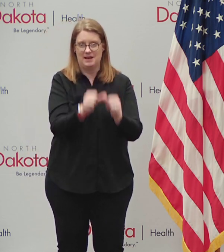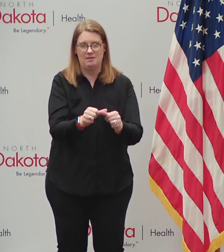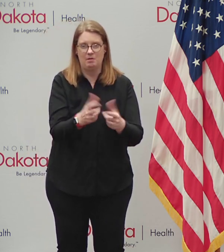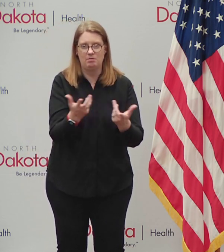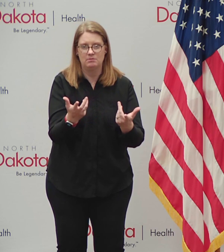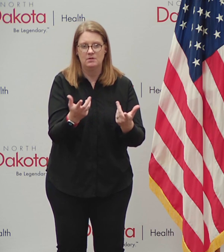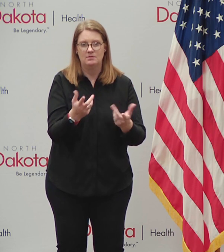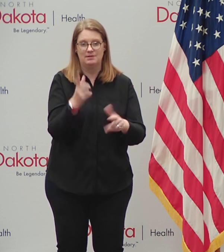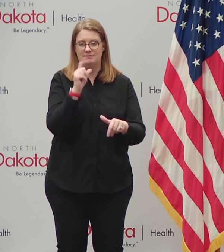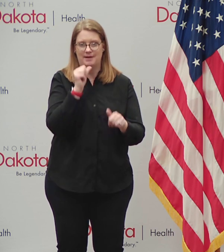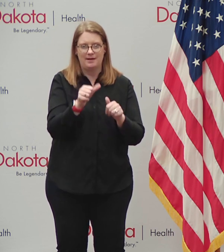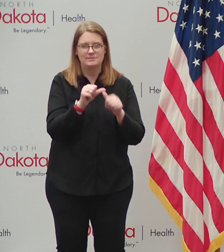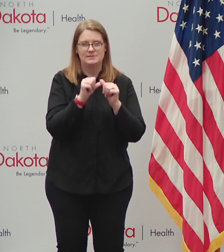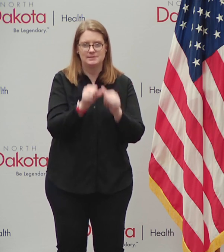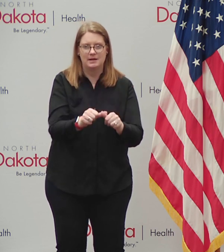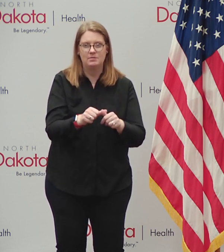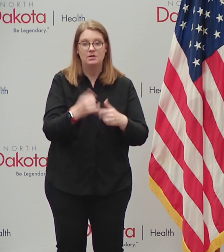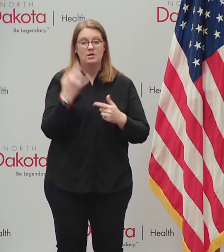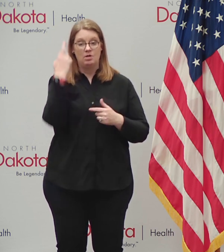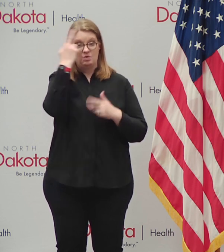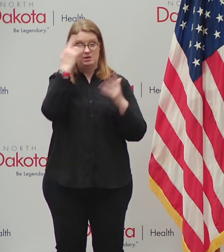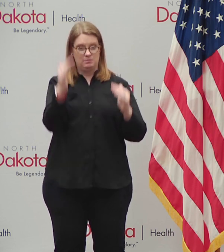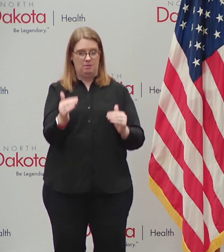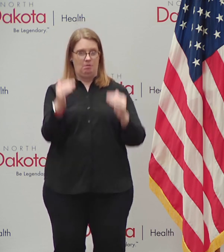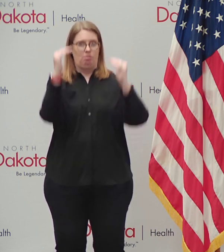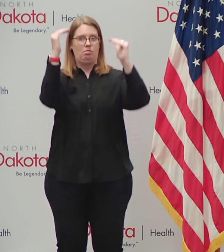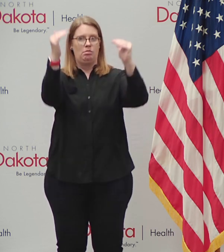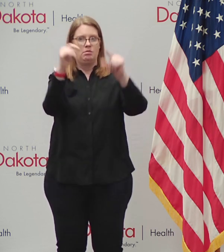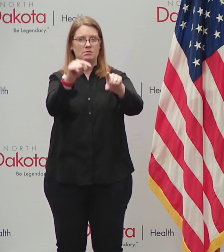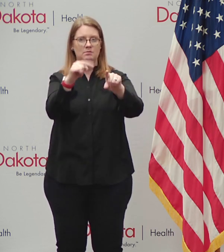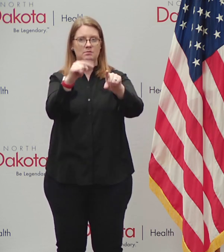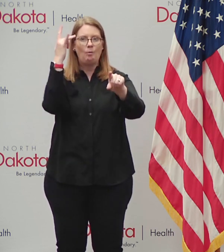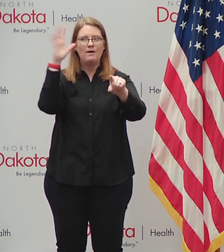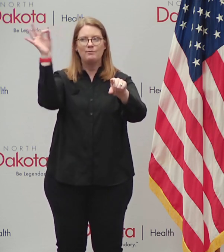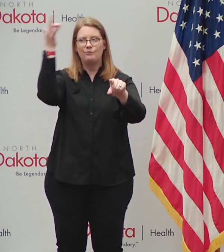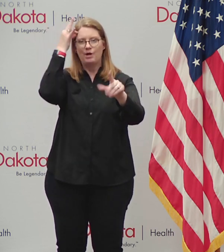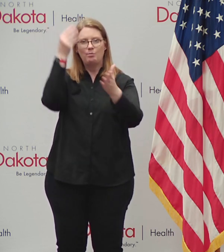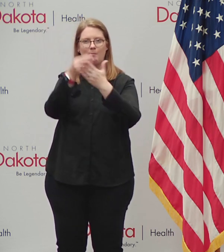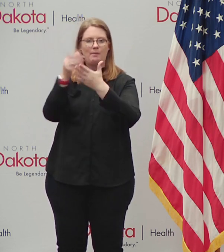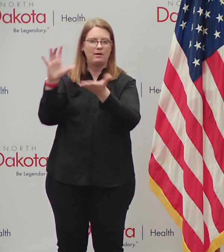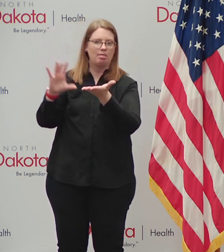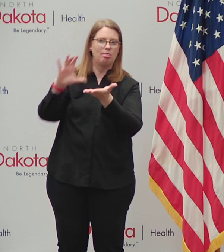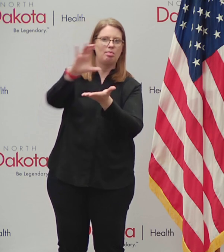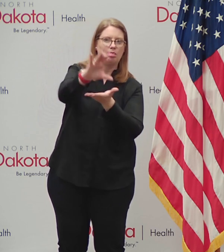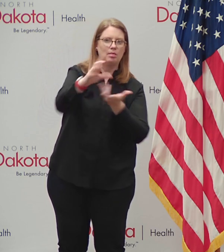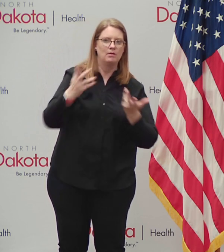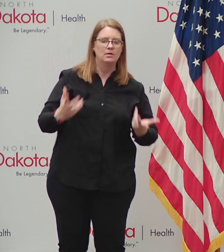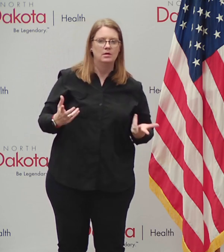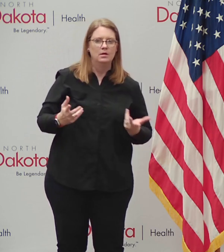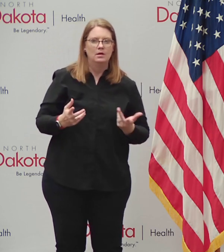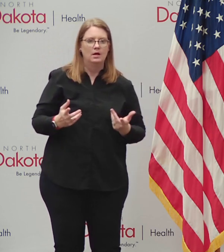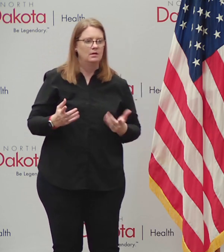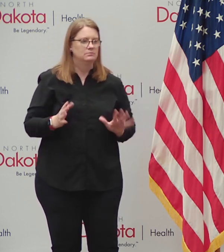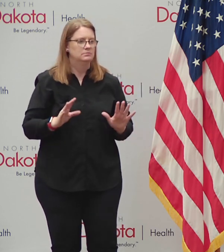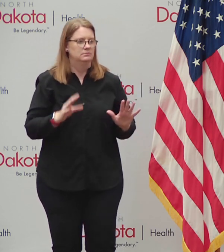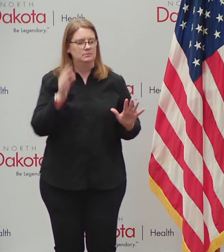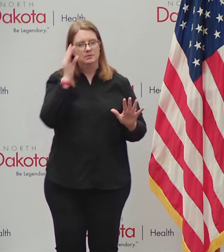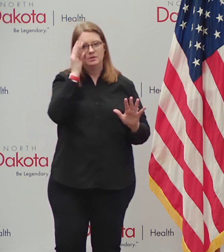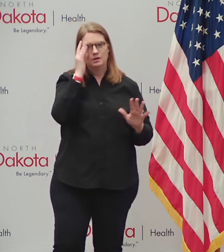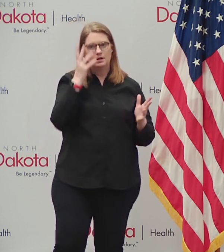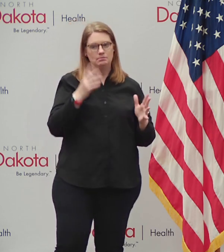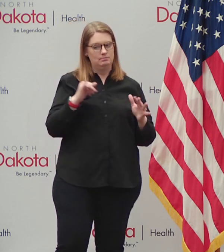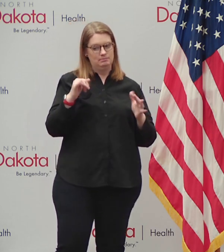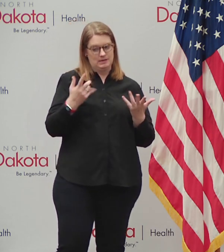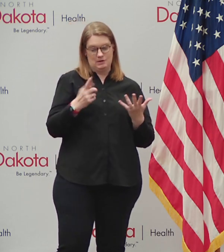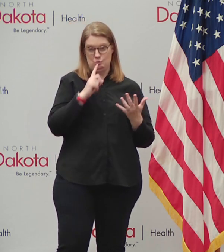budget. I mean, the reason we've been able to move to this level of spending was because of the federal stimulus. And this is I'm sure absolutely positively the